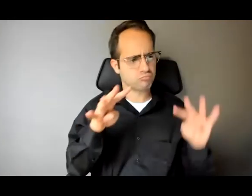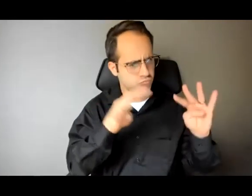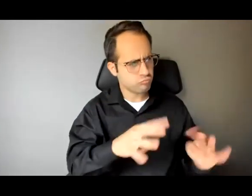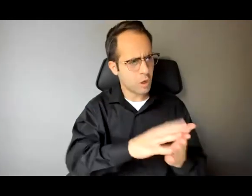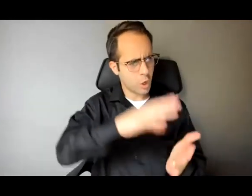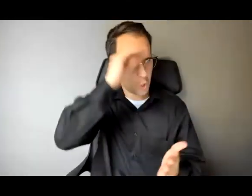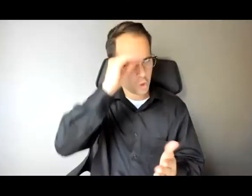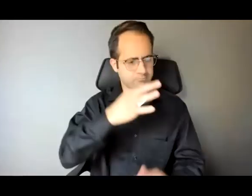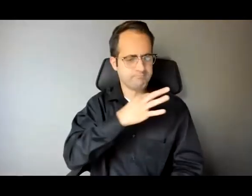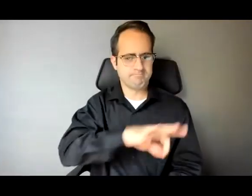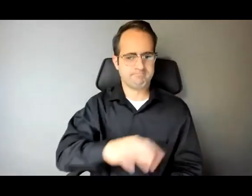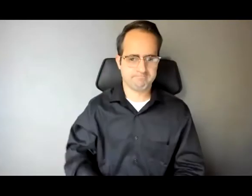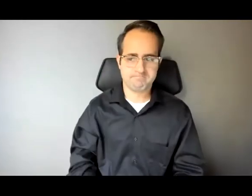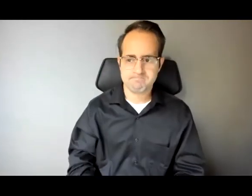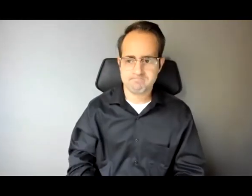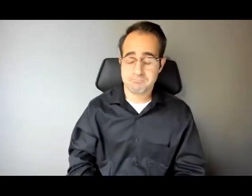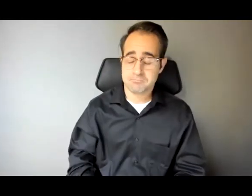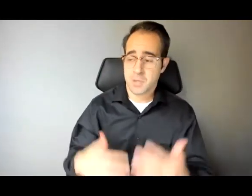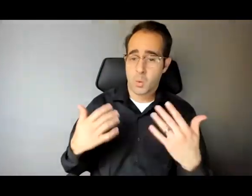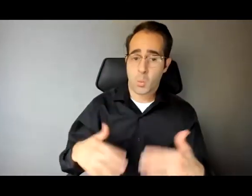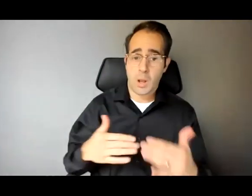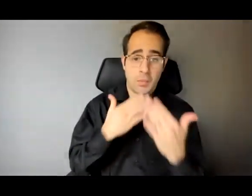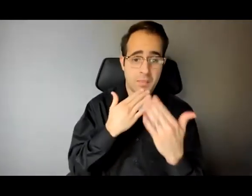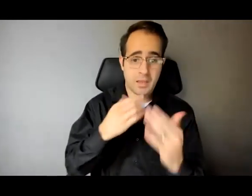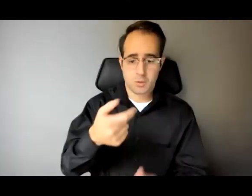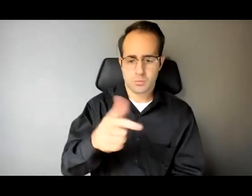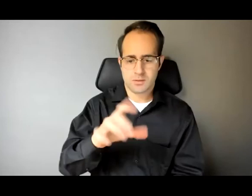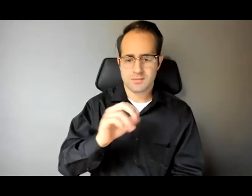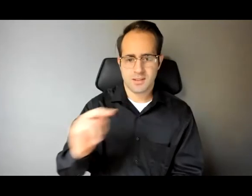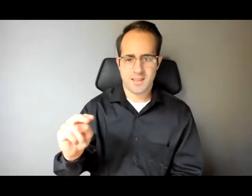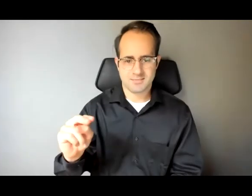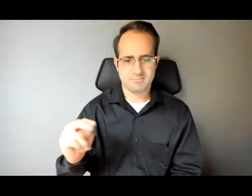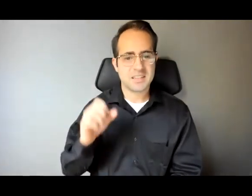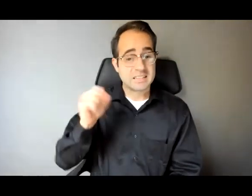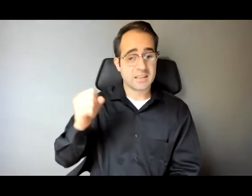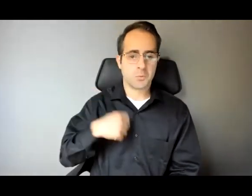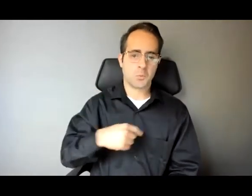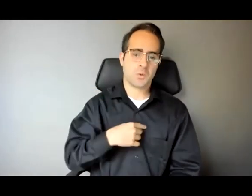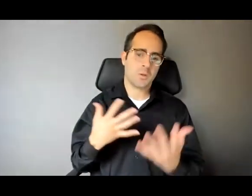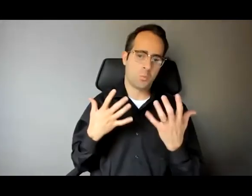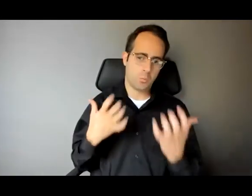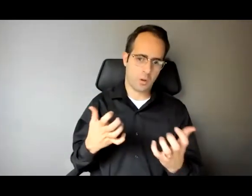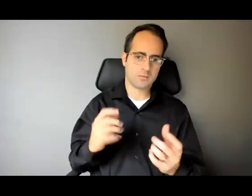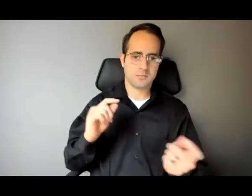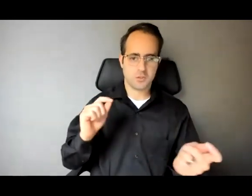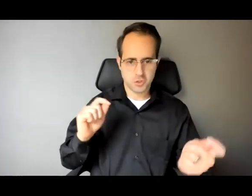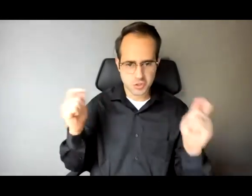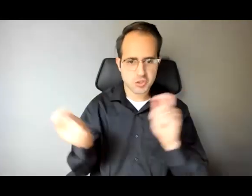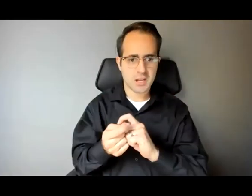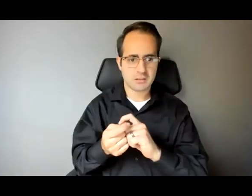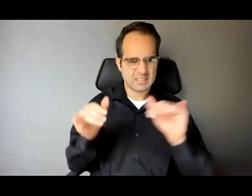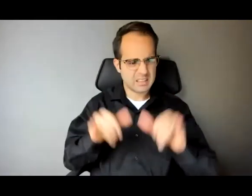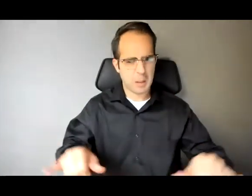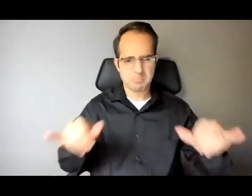wow thank you Glenn we're trying to change the narrative right in the midst of what you're describing and sharing with us